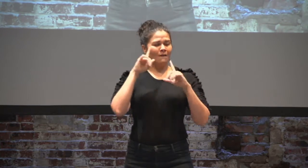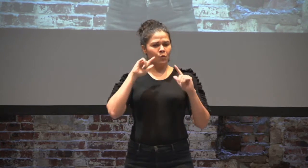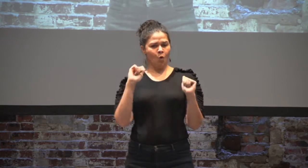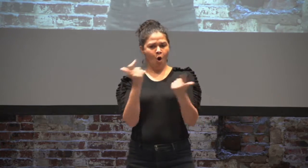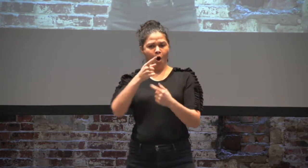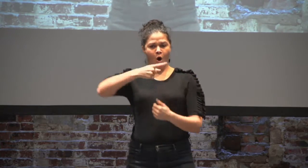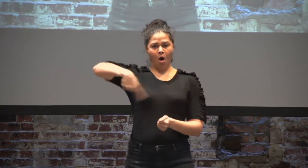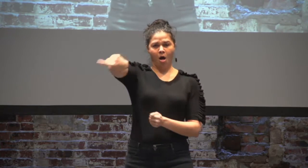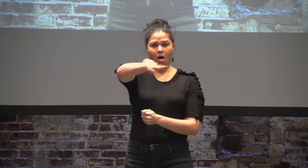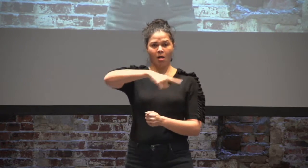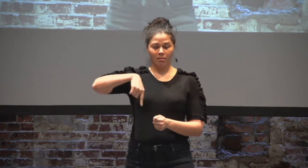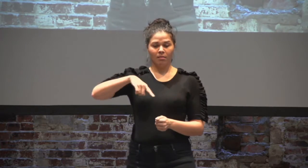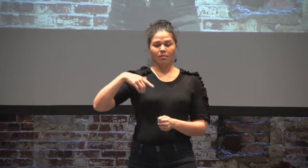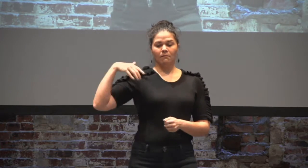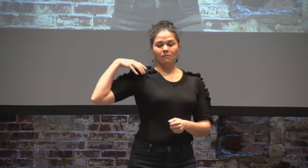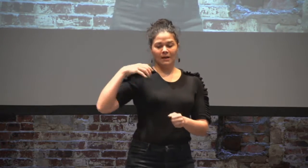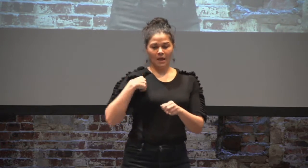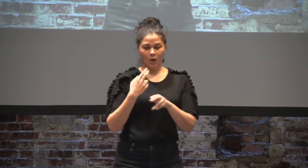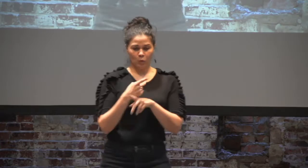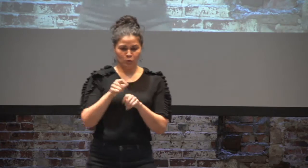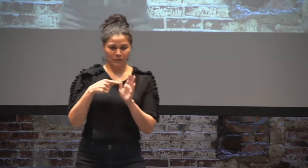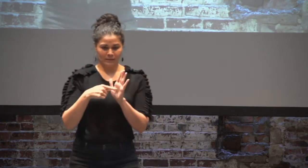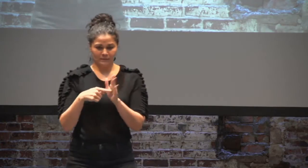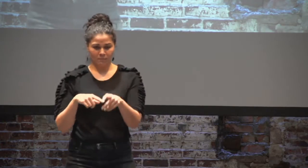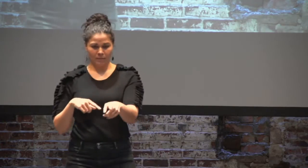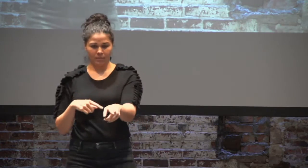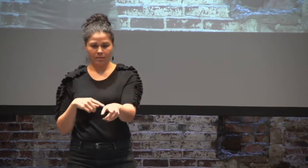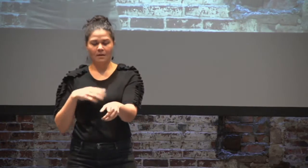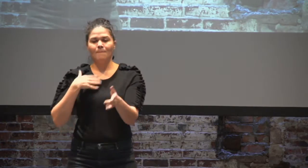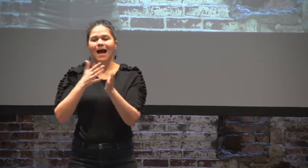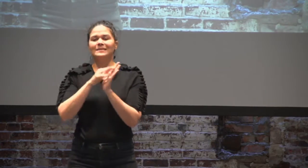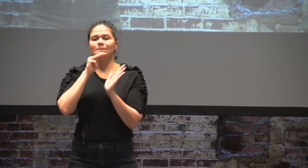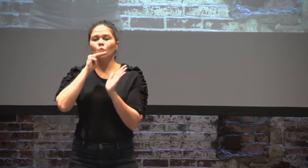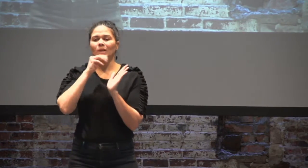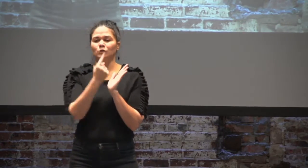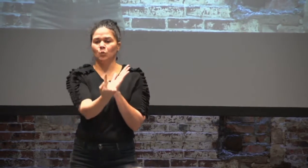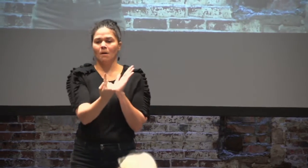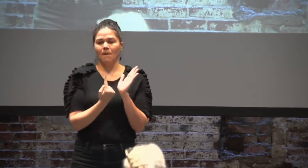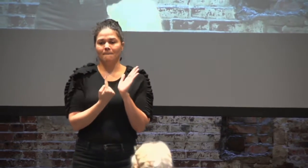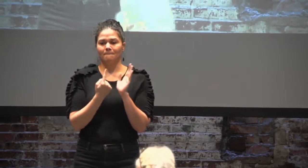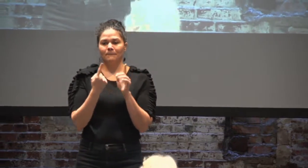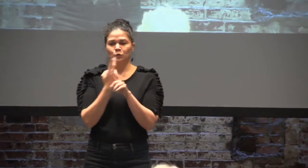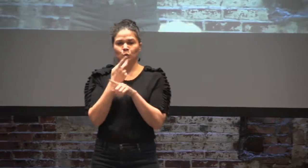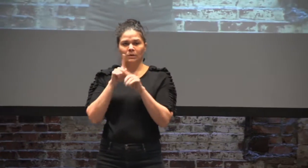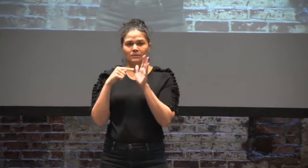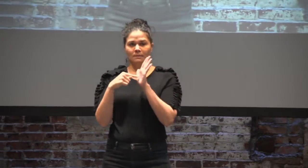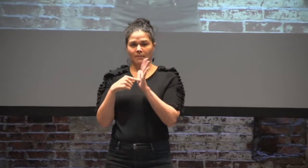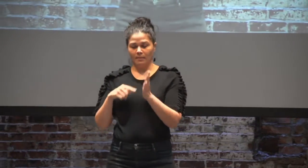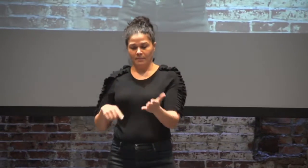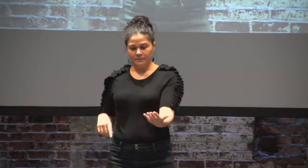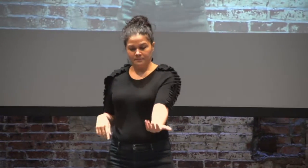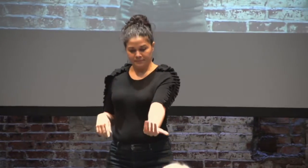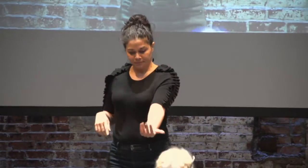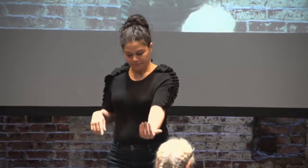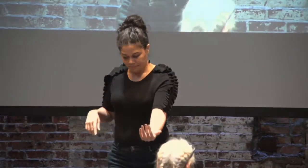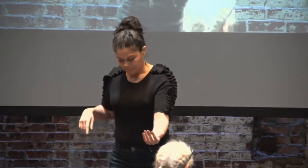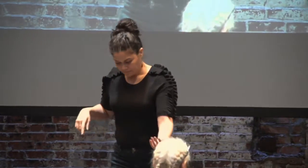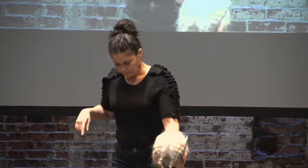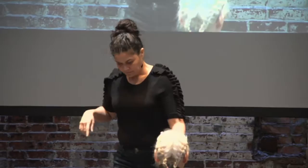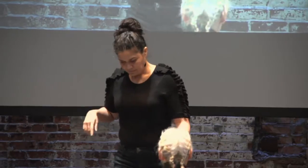but make sure to follow the communication rules so that everyone has access. And let's demonstrate what